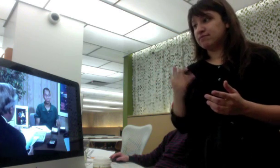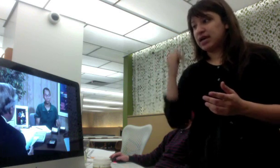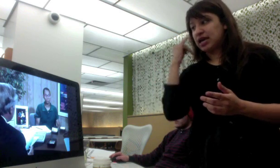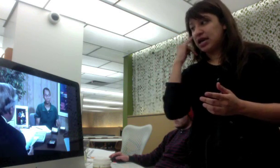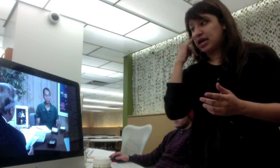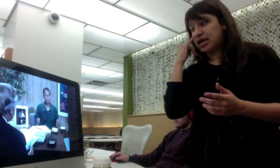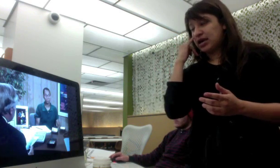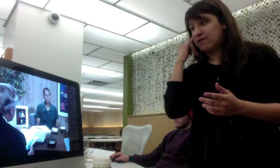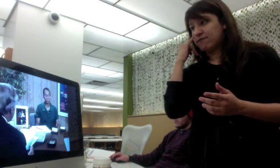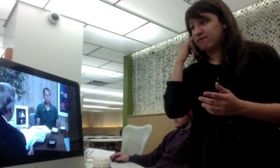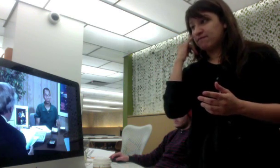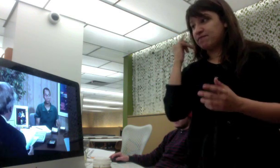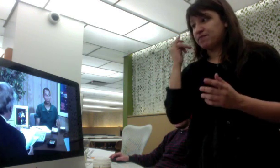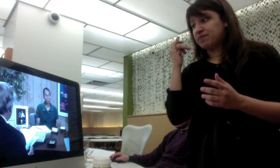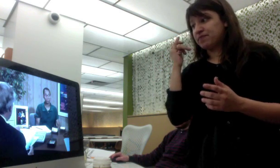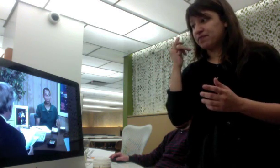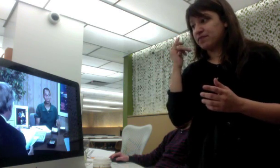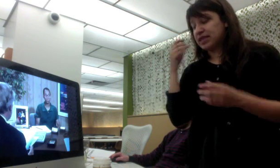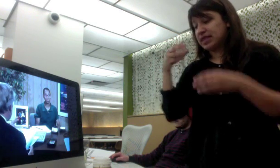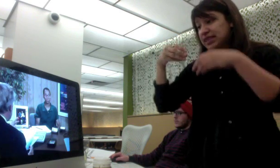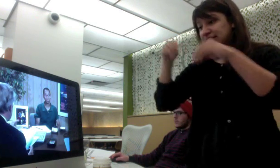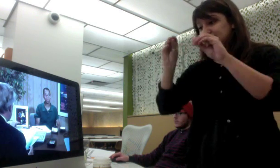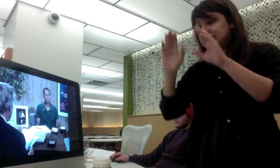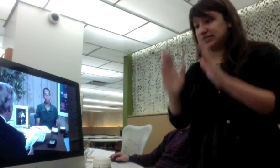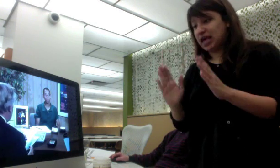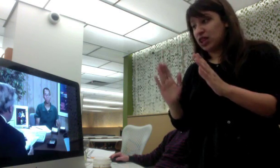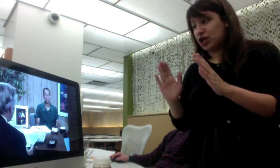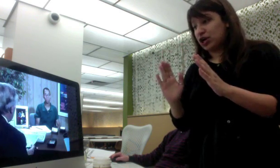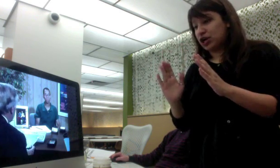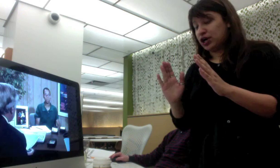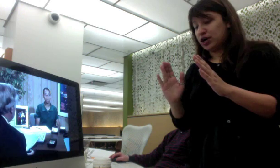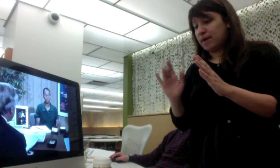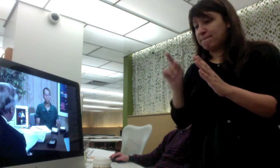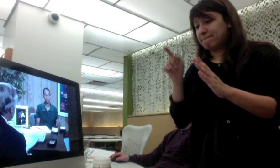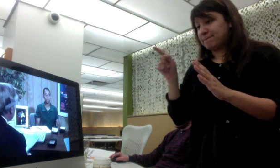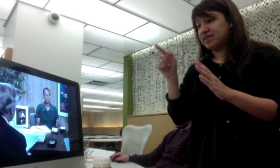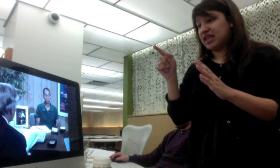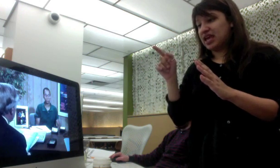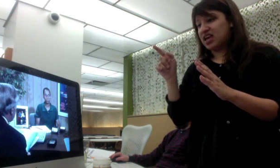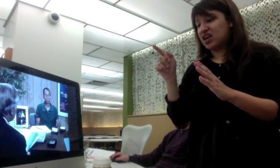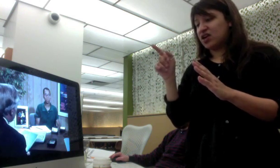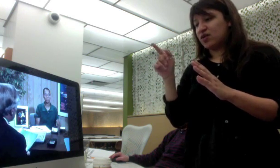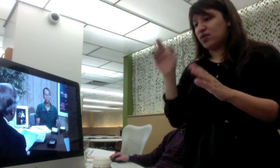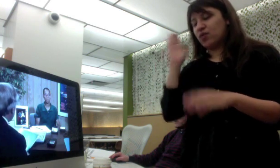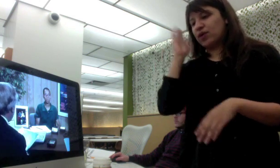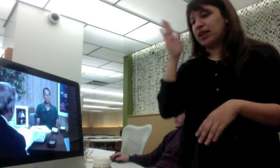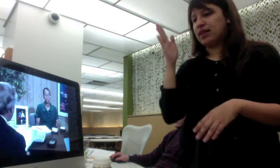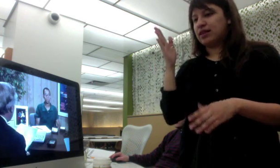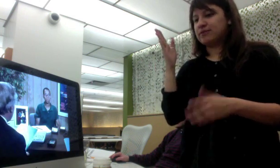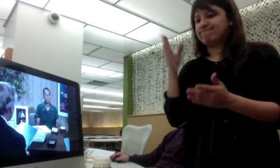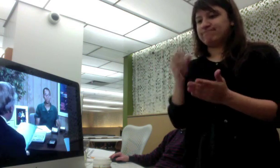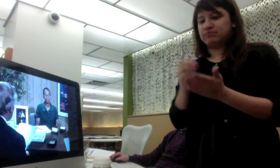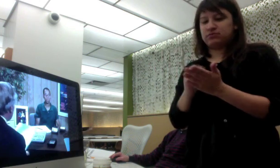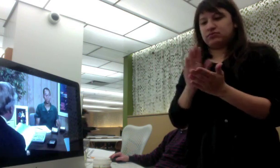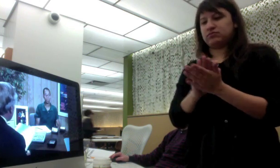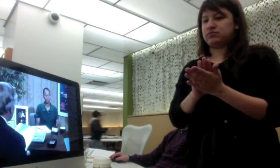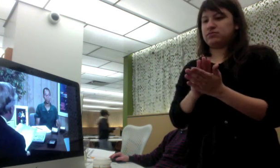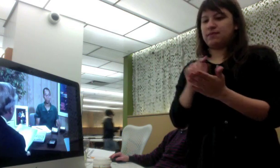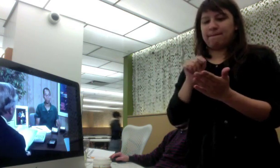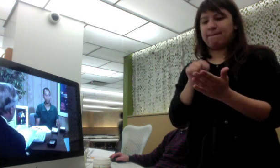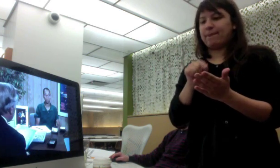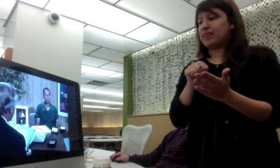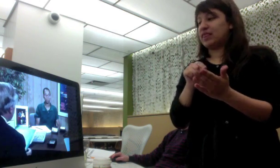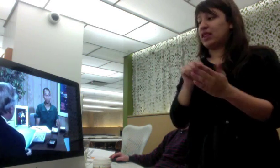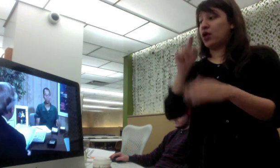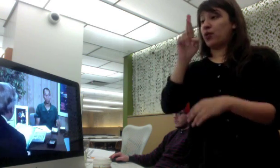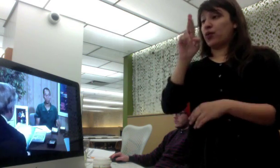certification, it would not be the sellers, it would be the sellers paying a home inspection company